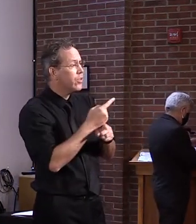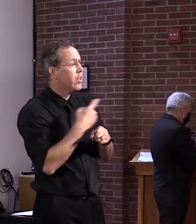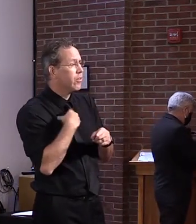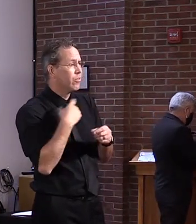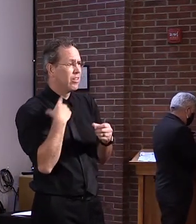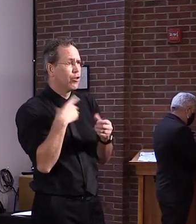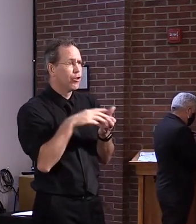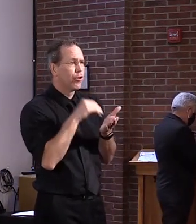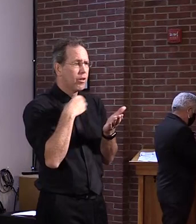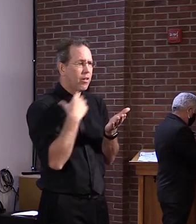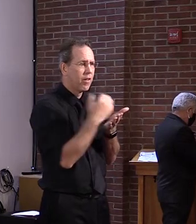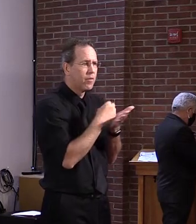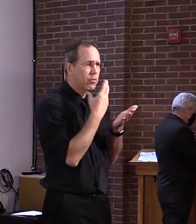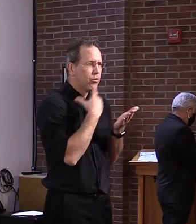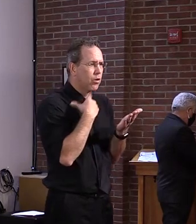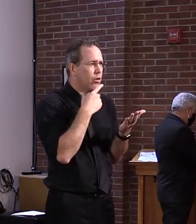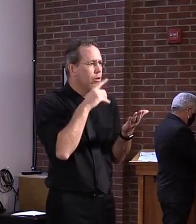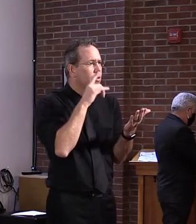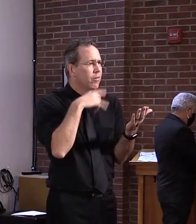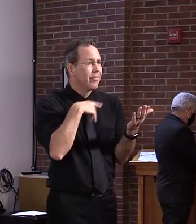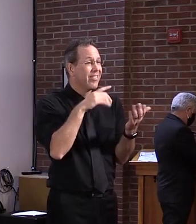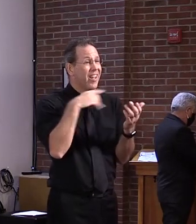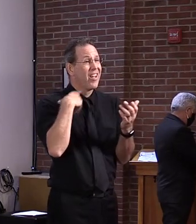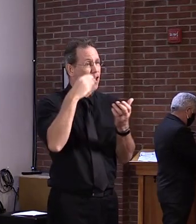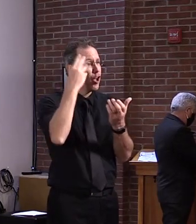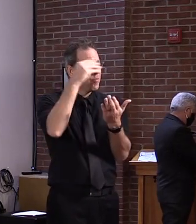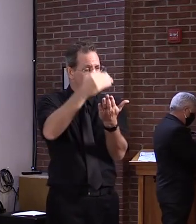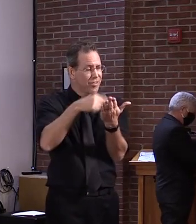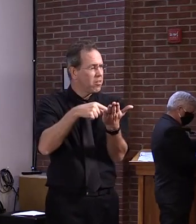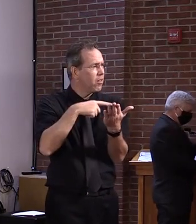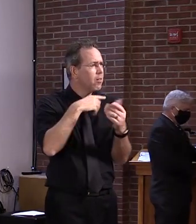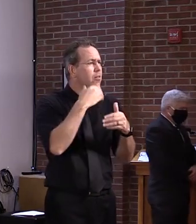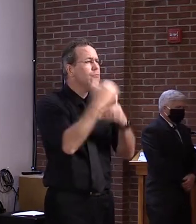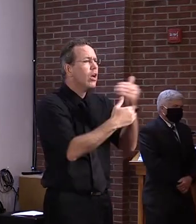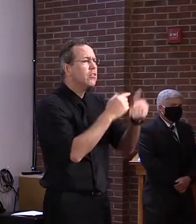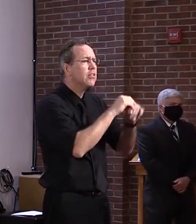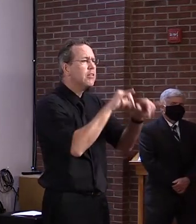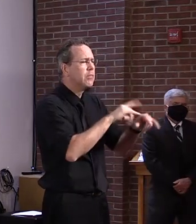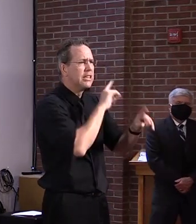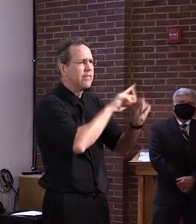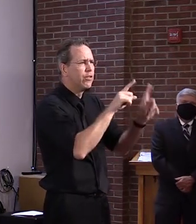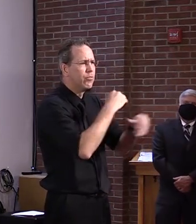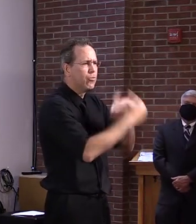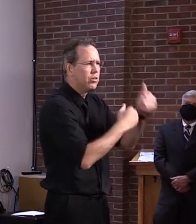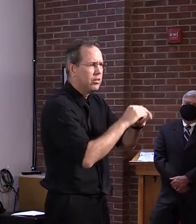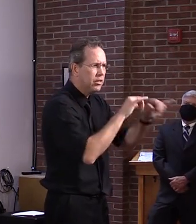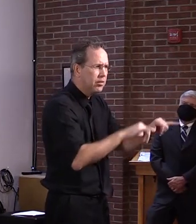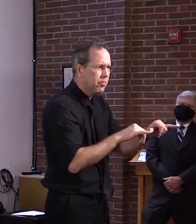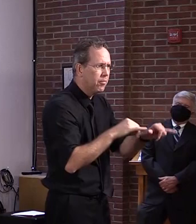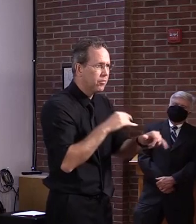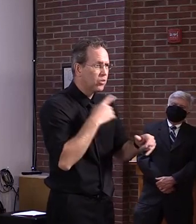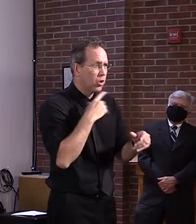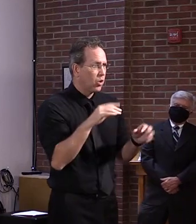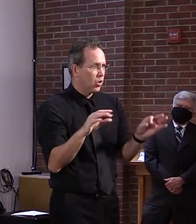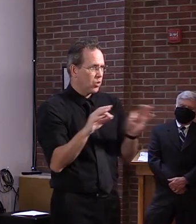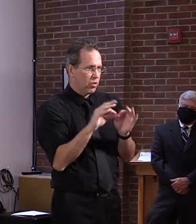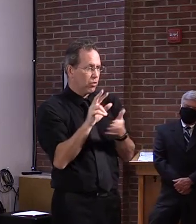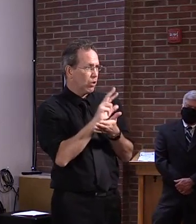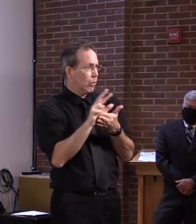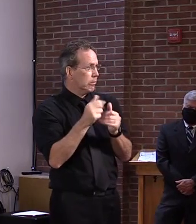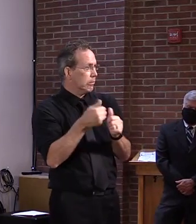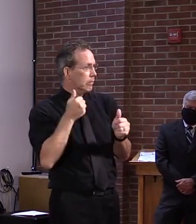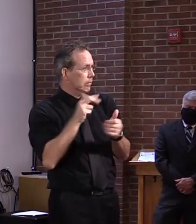um, we, our initial obligation from FEMA was for three weeks. Um, so, uh, that will get us through the initial three weeks of the